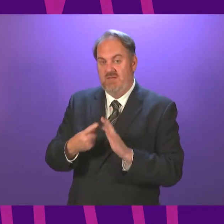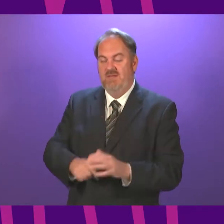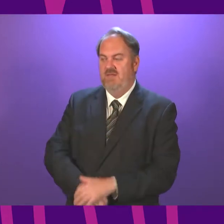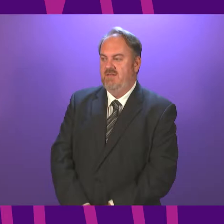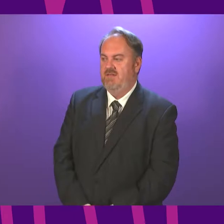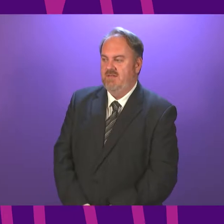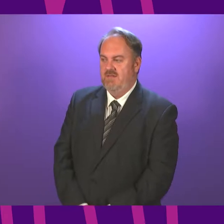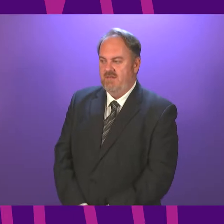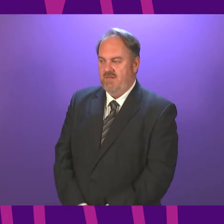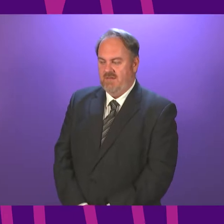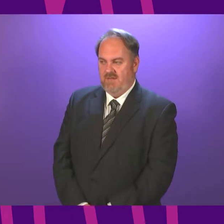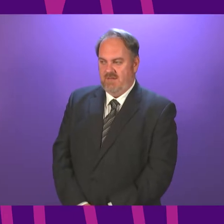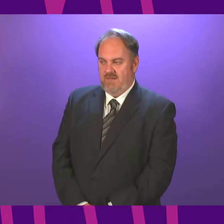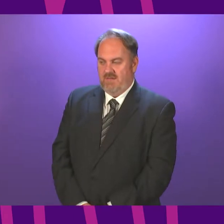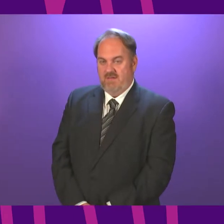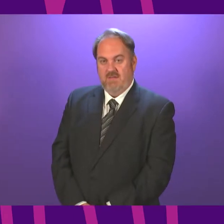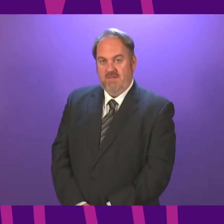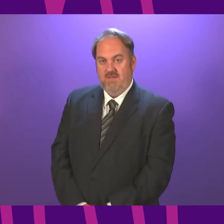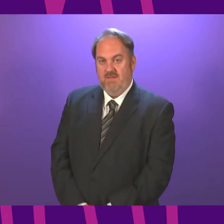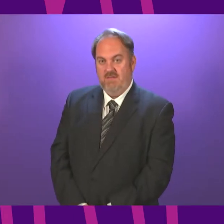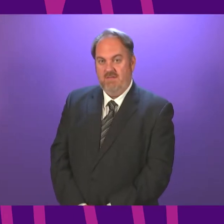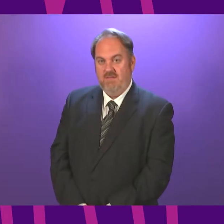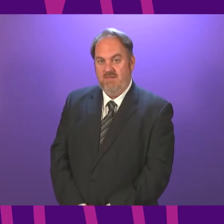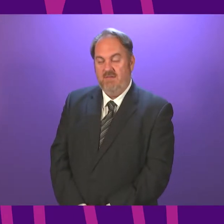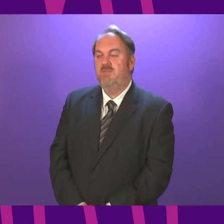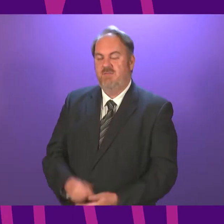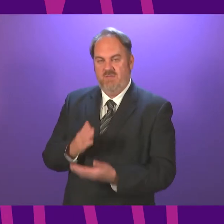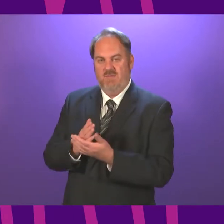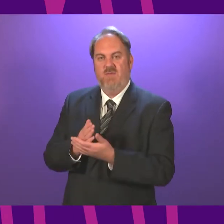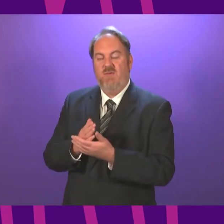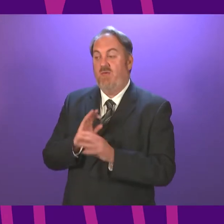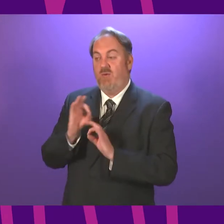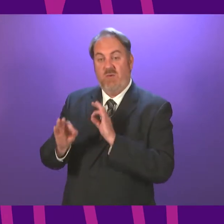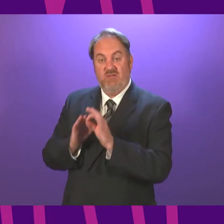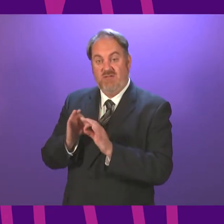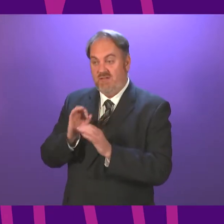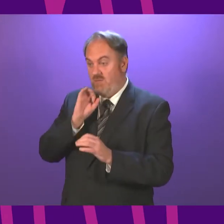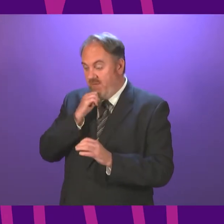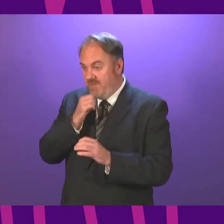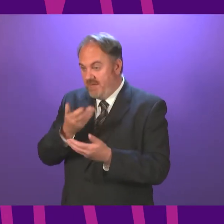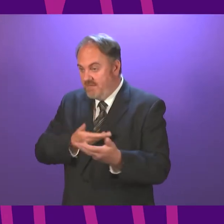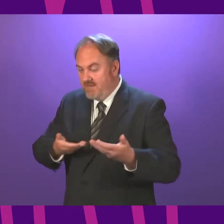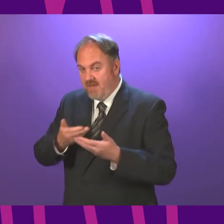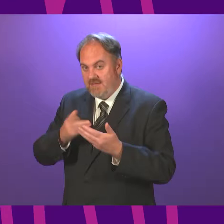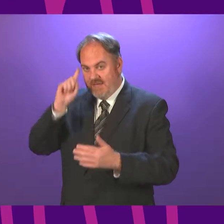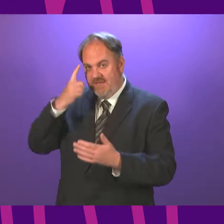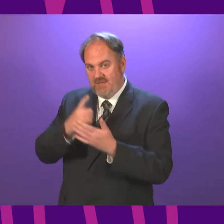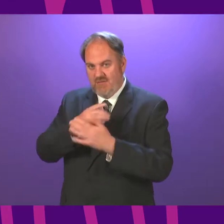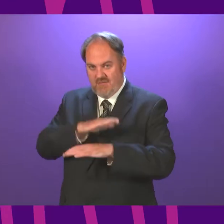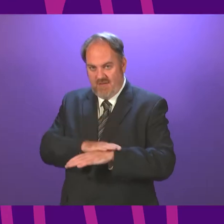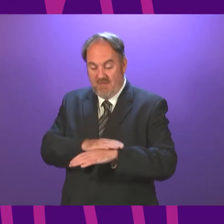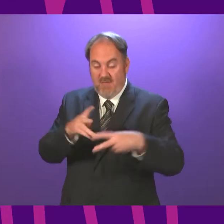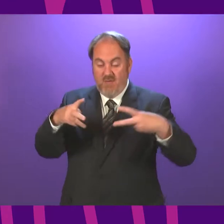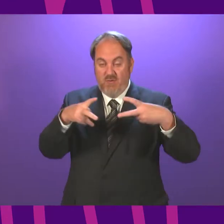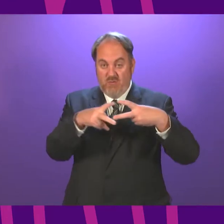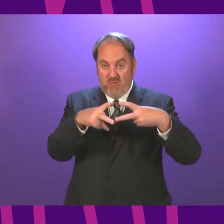Thank you. Thank you, Minister. The question on these motions will be put at decision time. There are two questions to